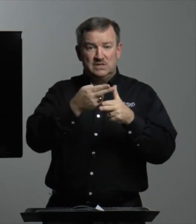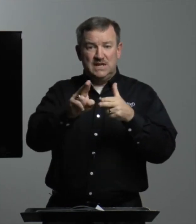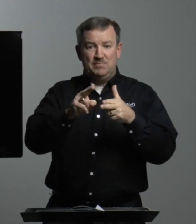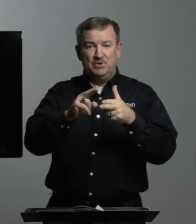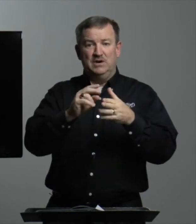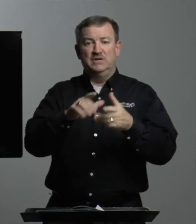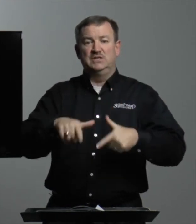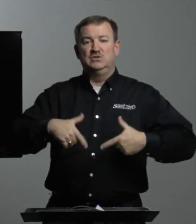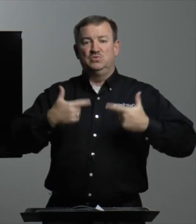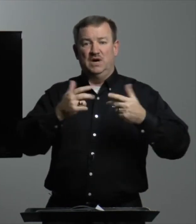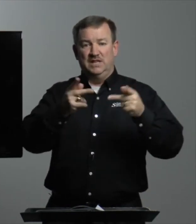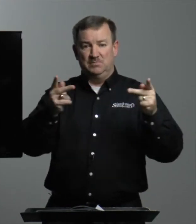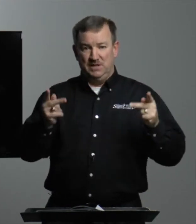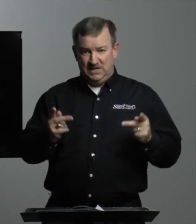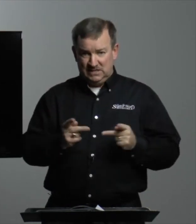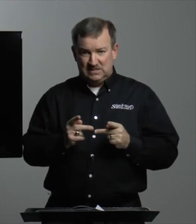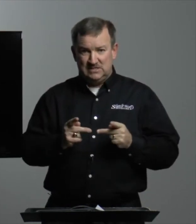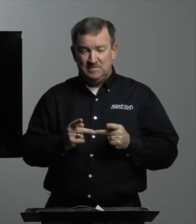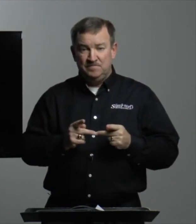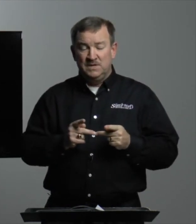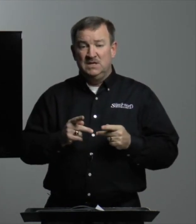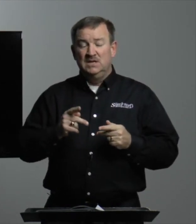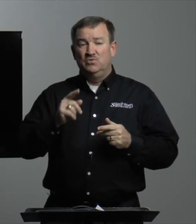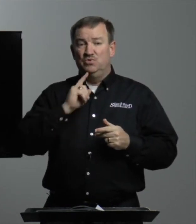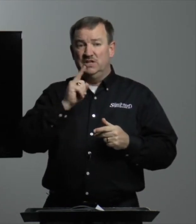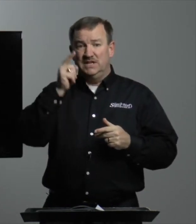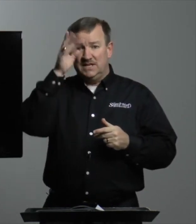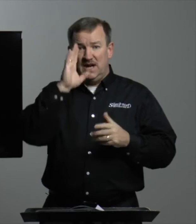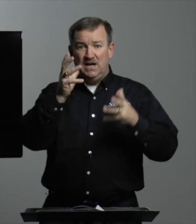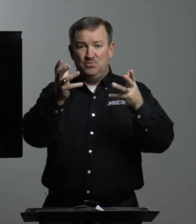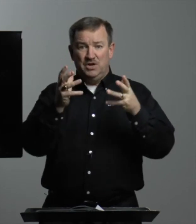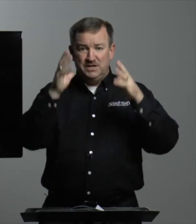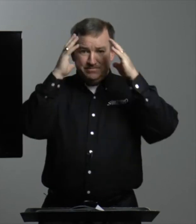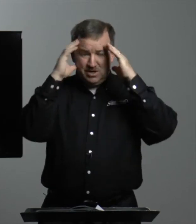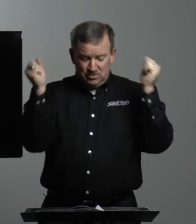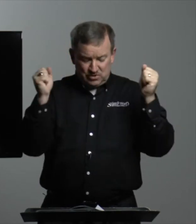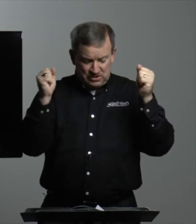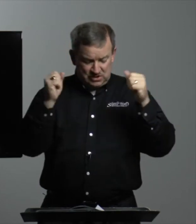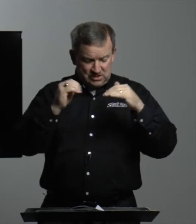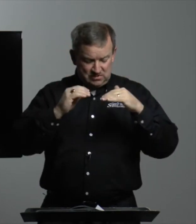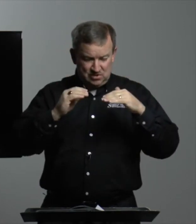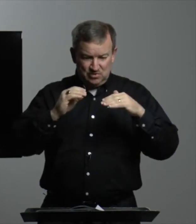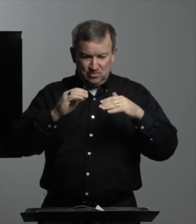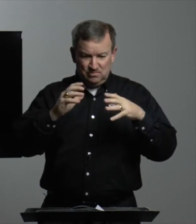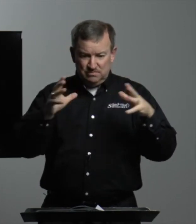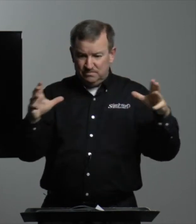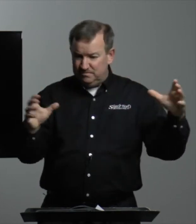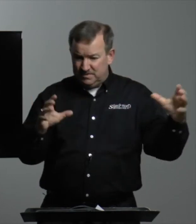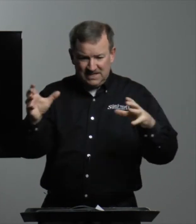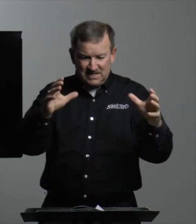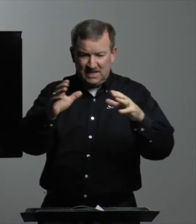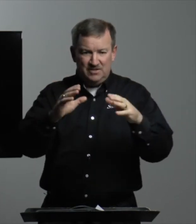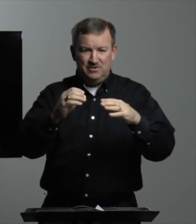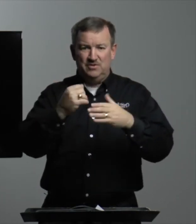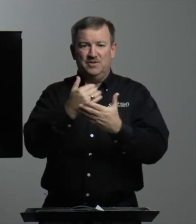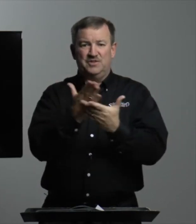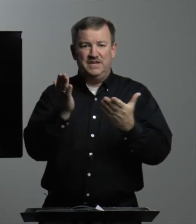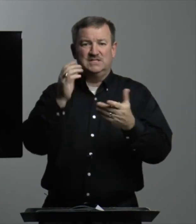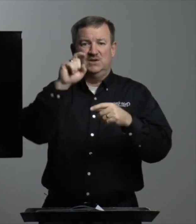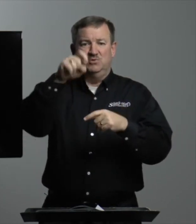temporary dwelling place. Really, God wanted Moses to get together the things that